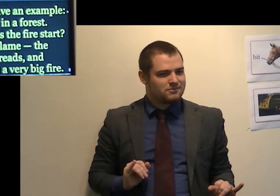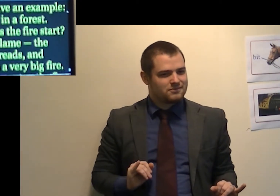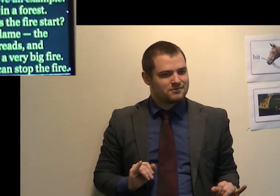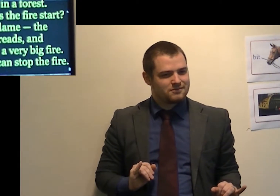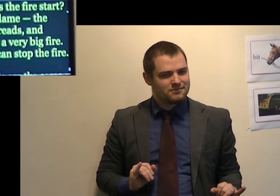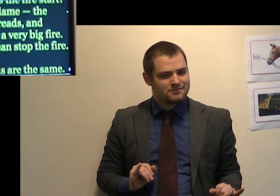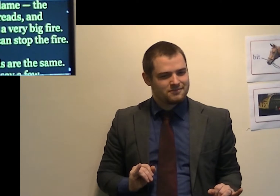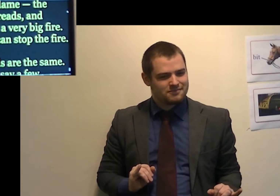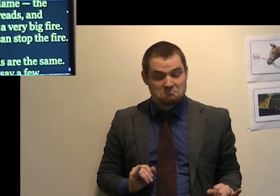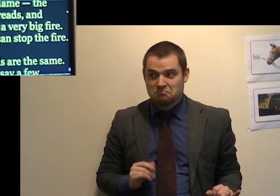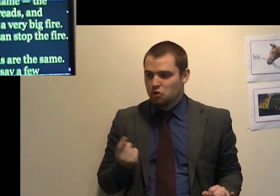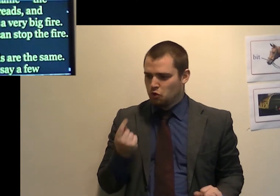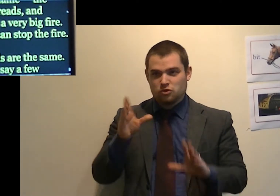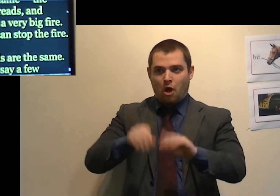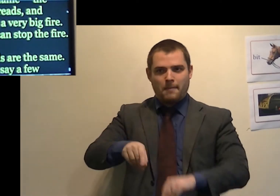No one can stop the fire.